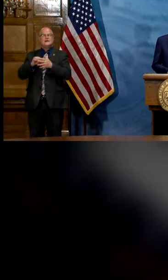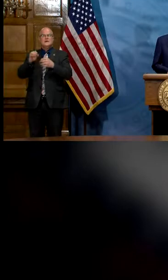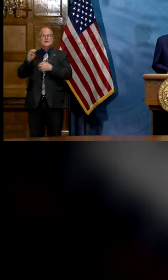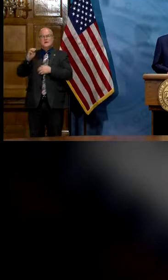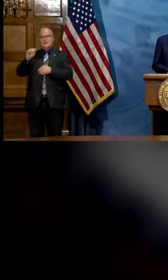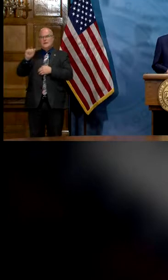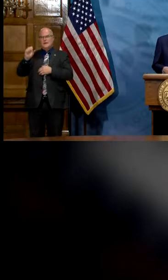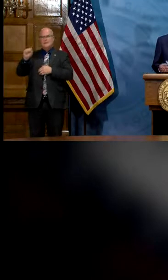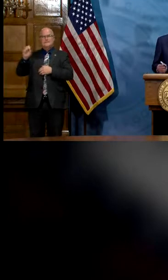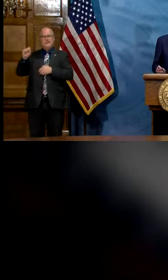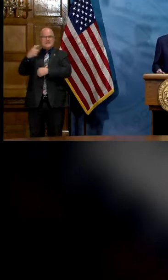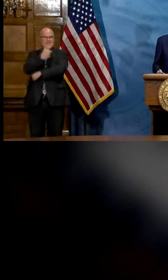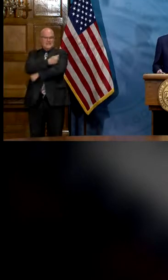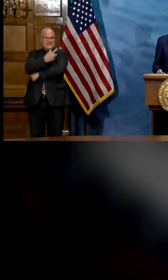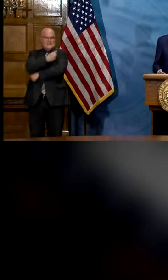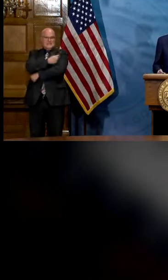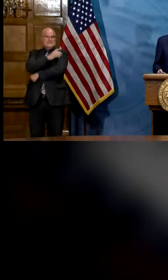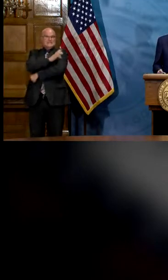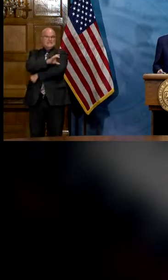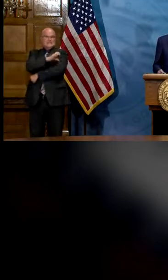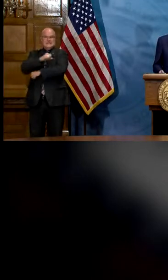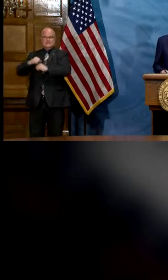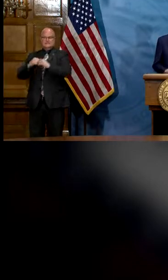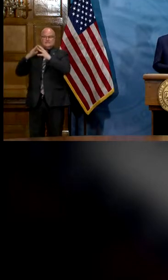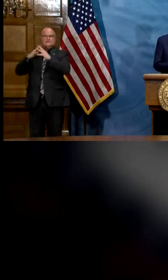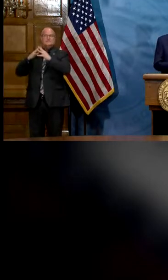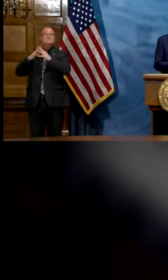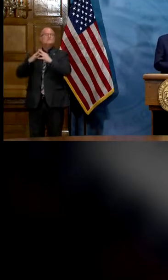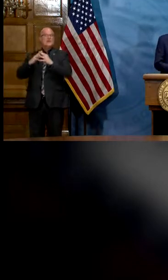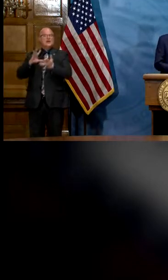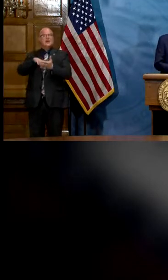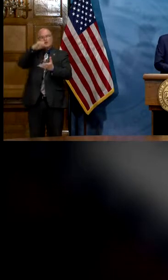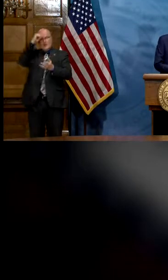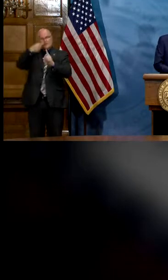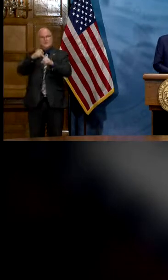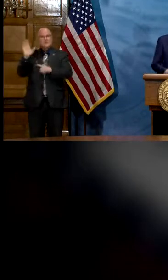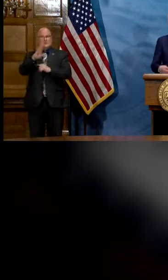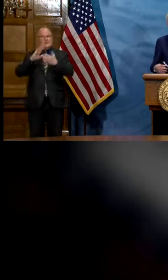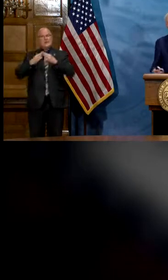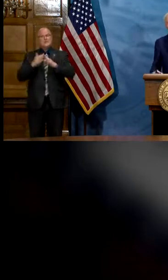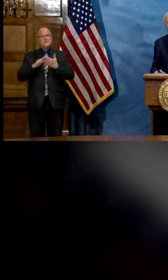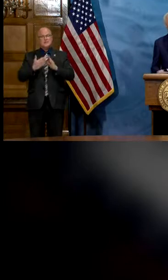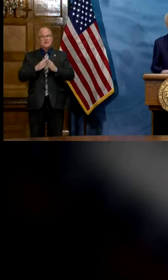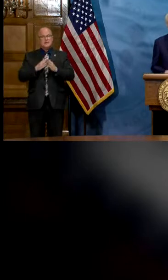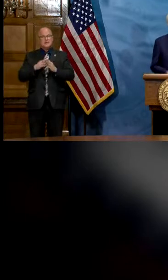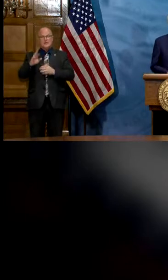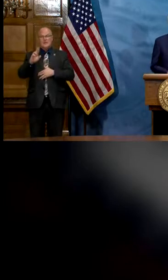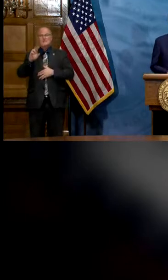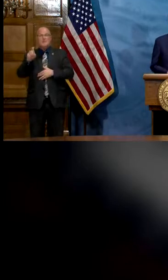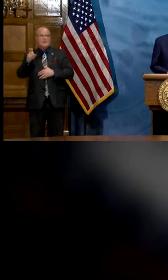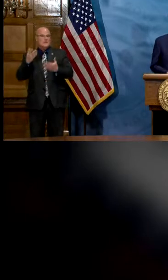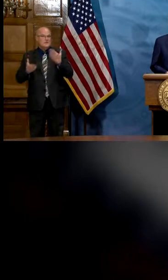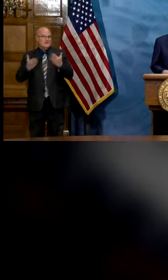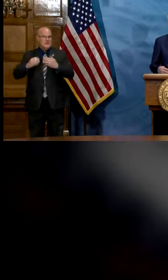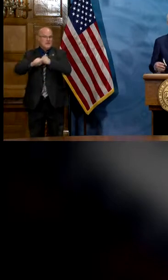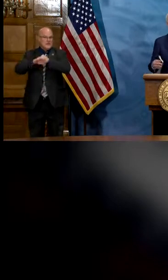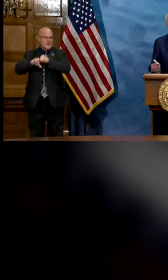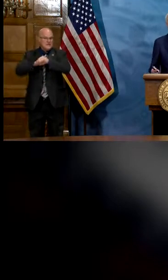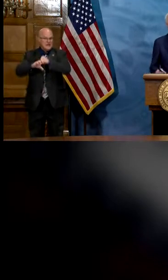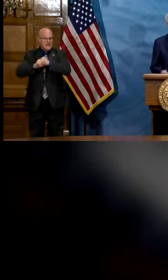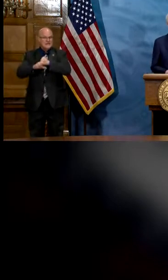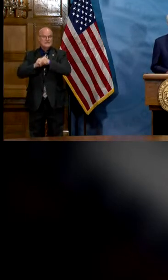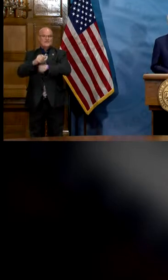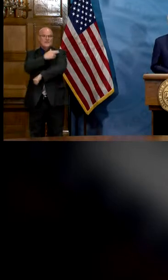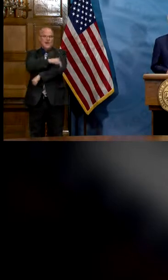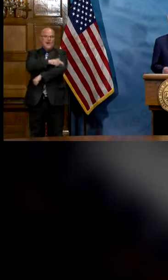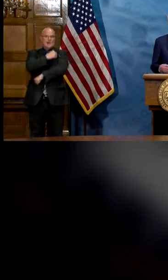vaccination clinics that are being held you can learn that from your community your pharmacy might be advertising or